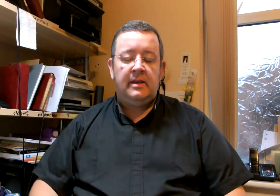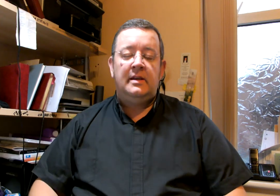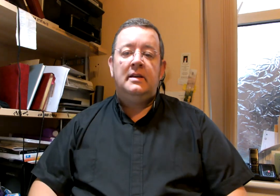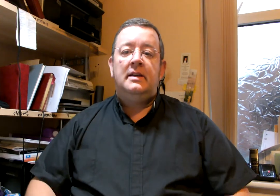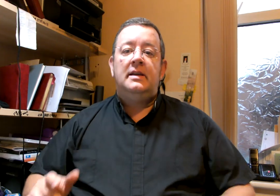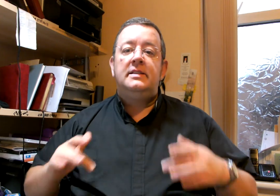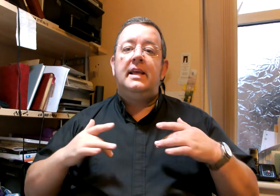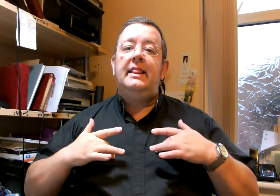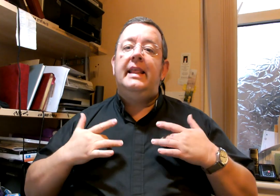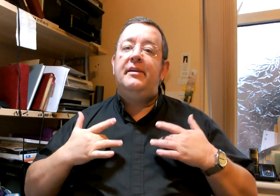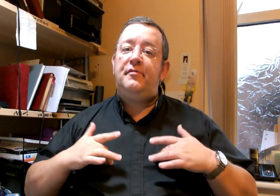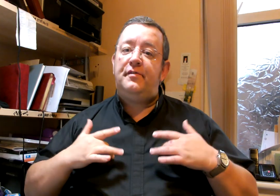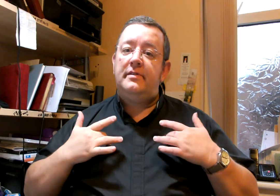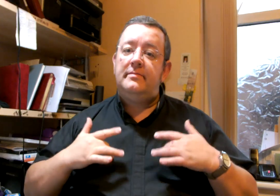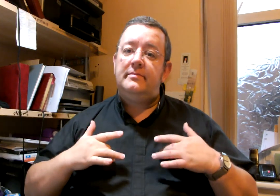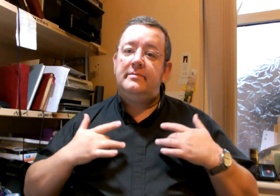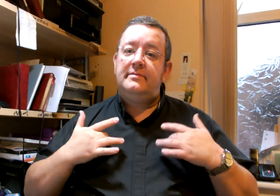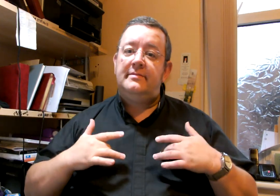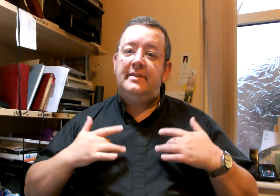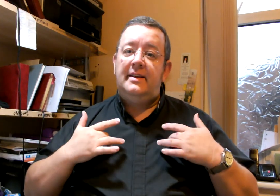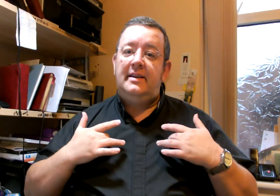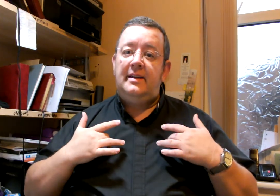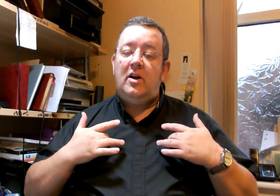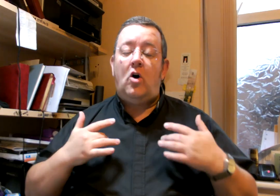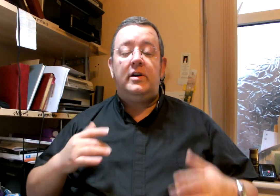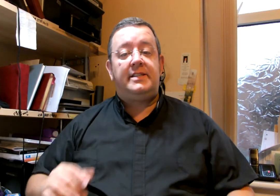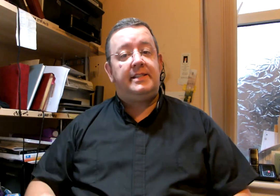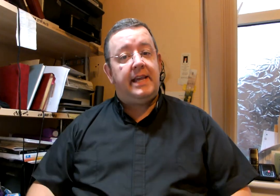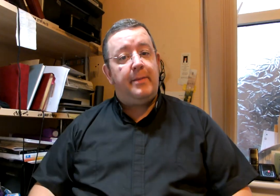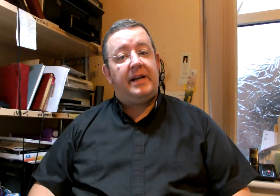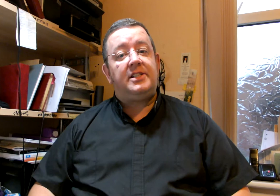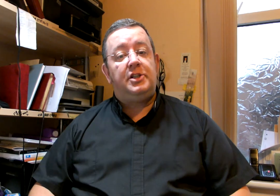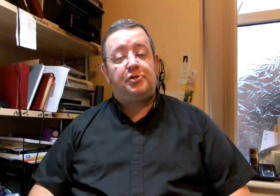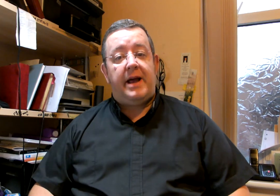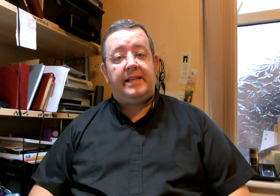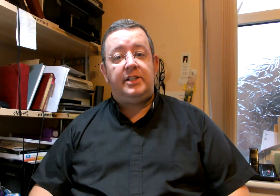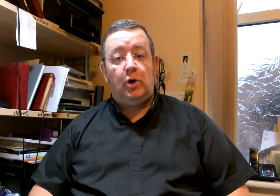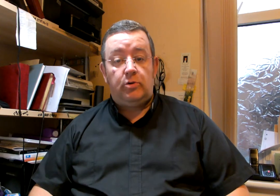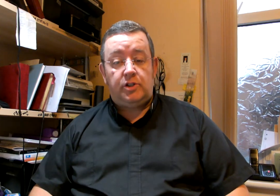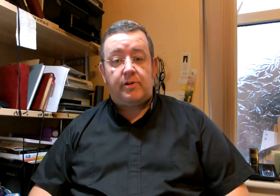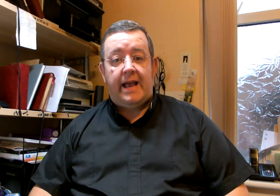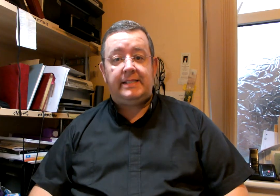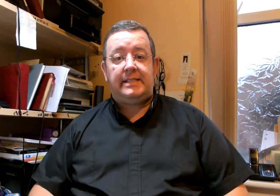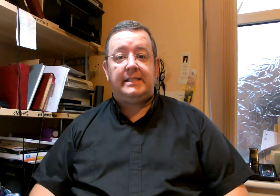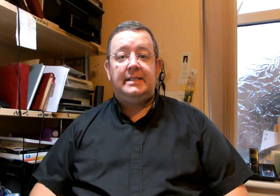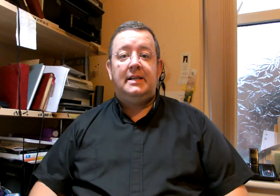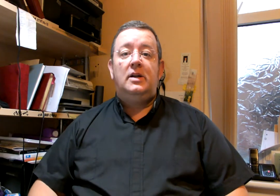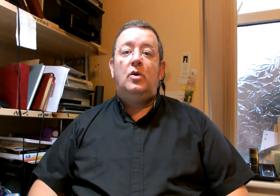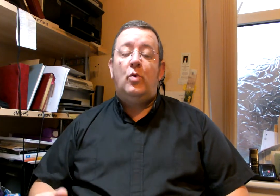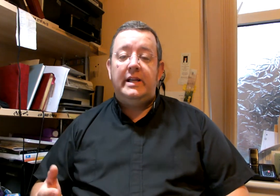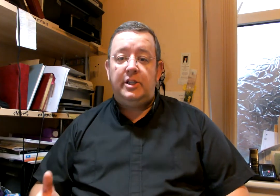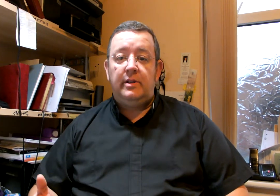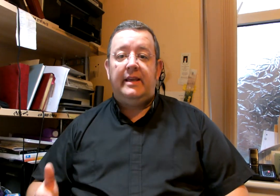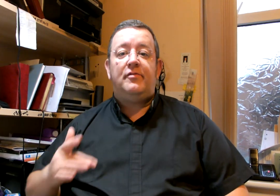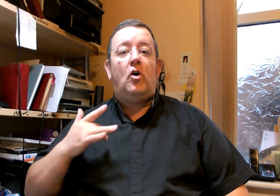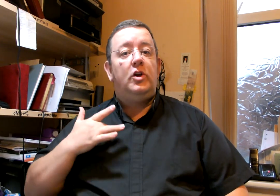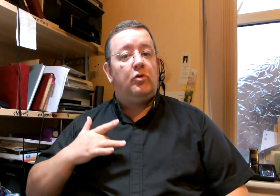to live or it's the same as address your address where do you live or your